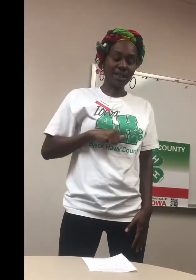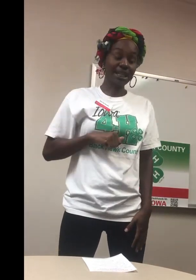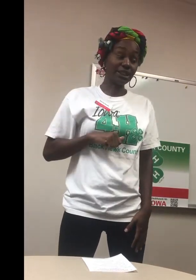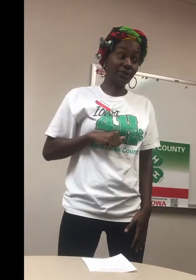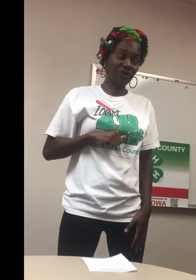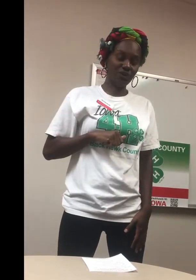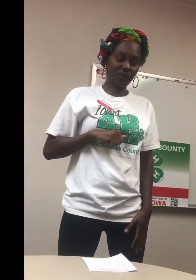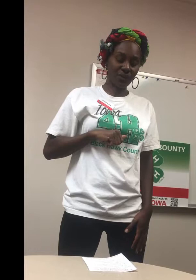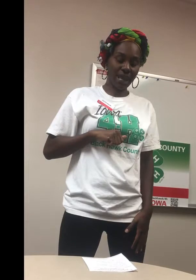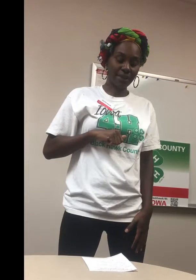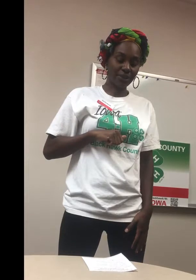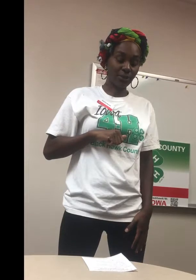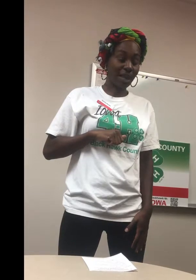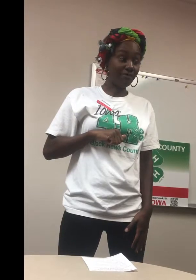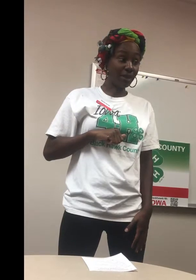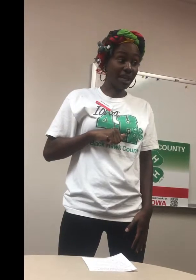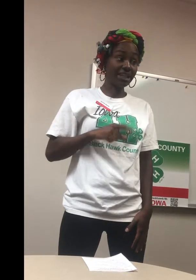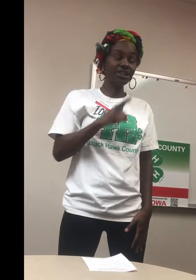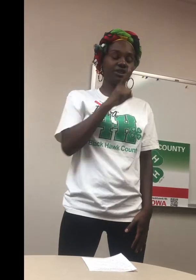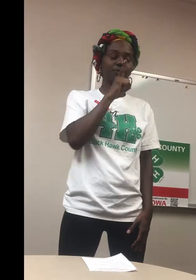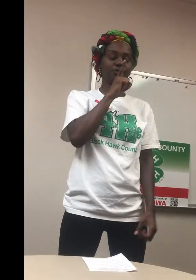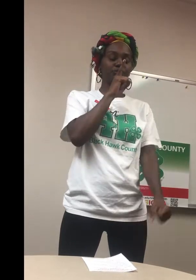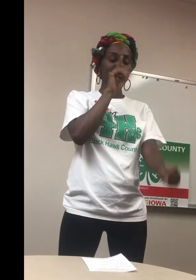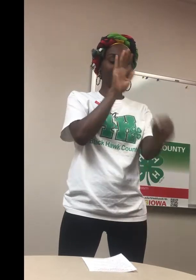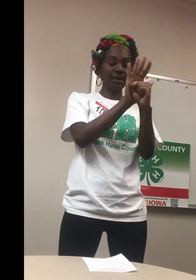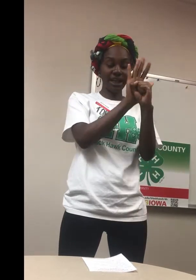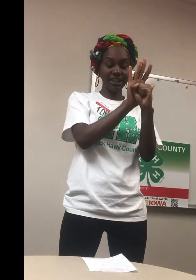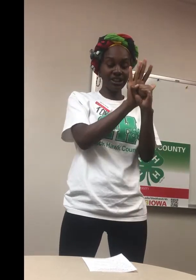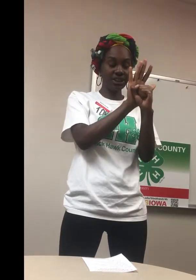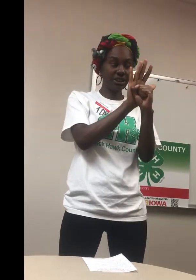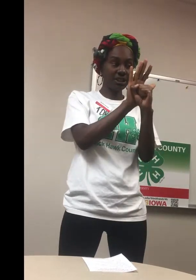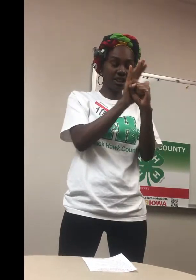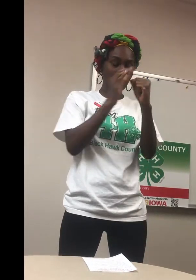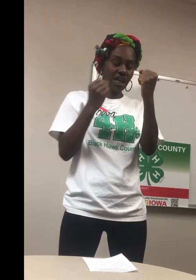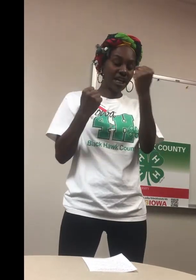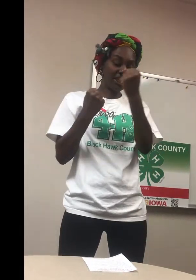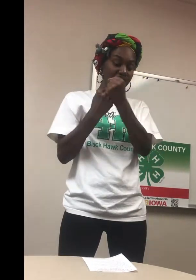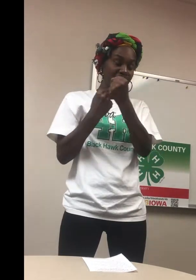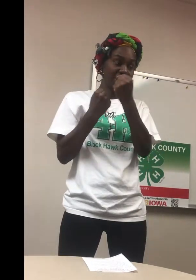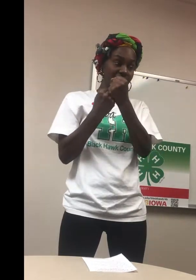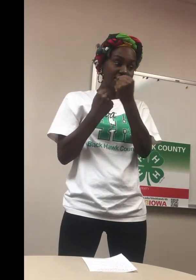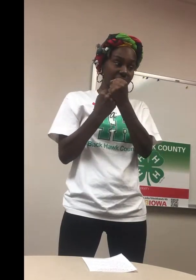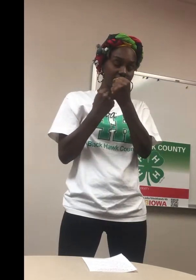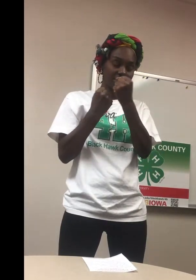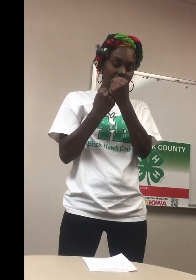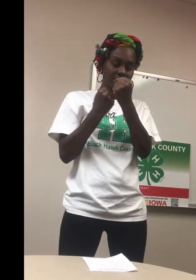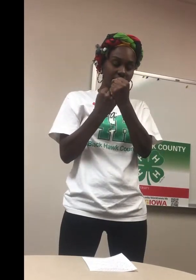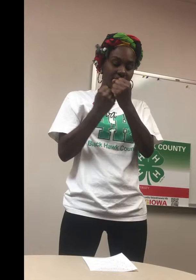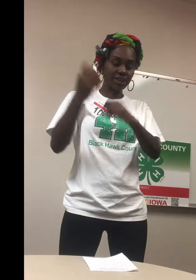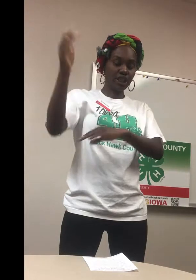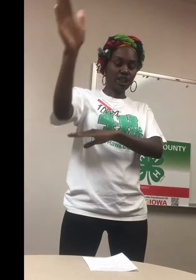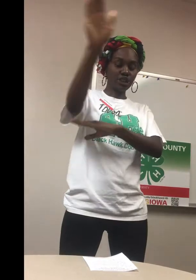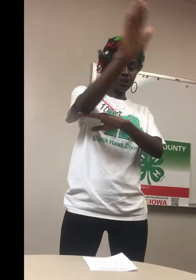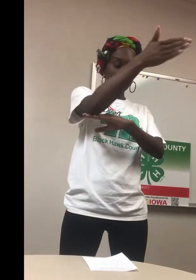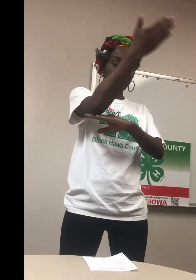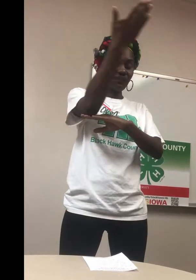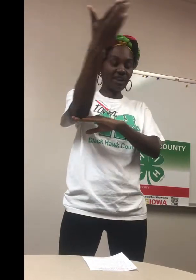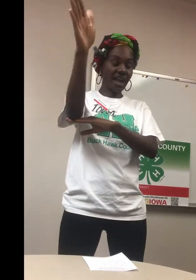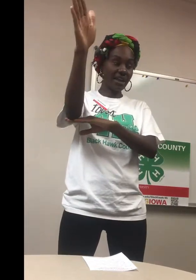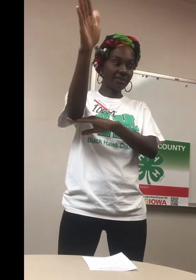again, let's review the vocab. So we have pledge, pledge, allegiance, to the flag